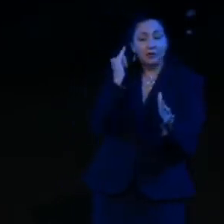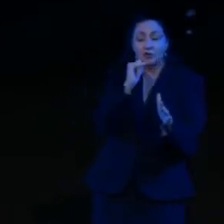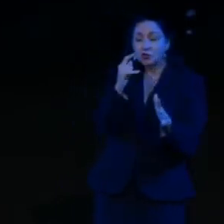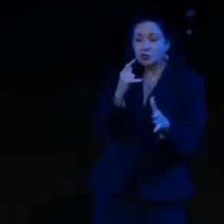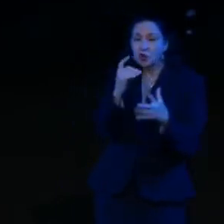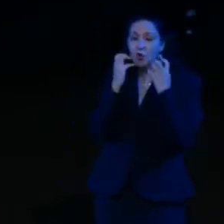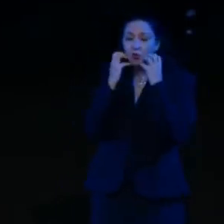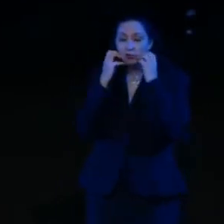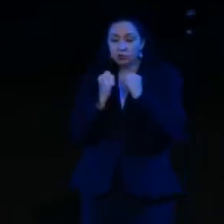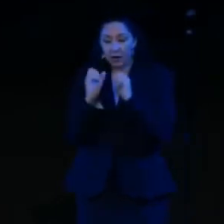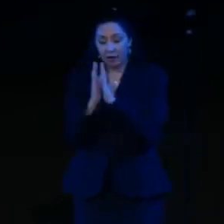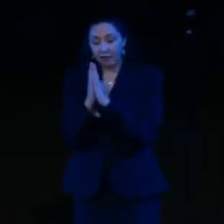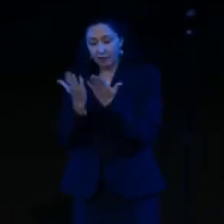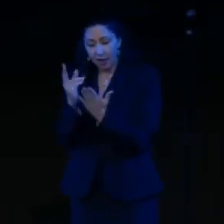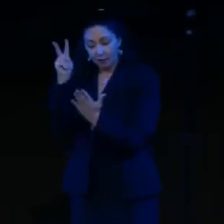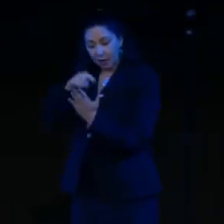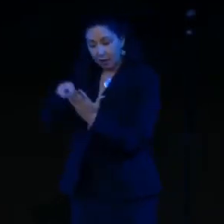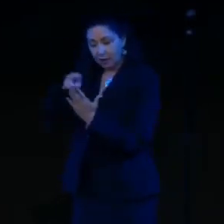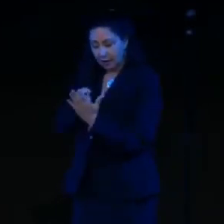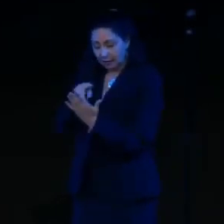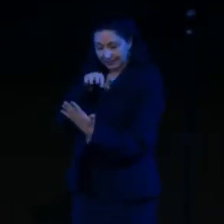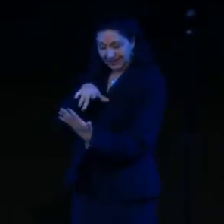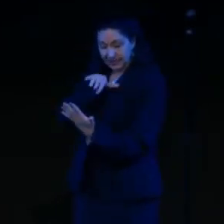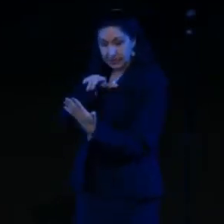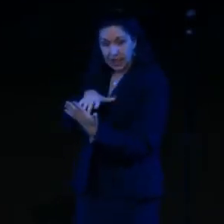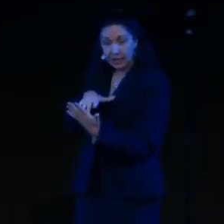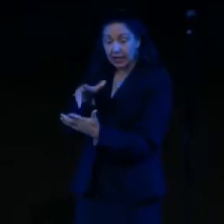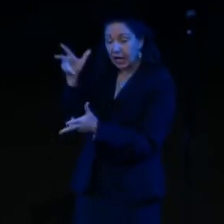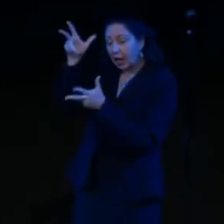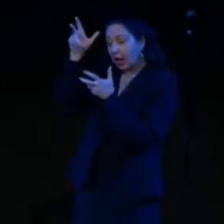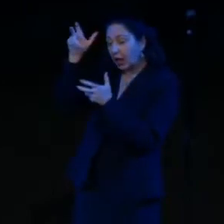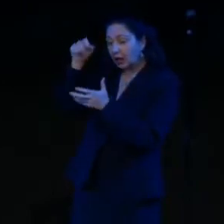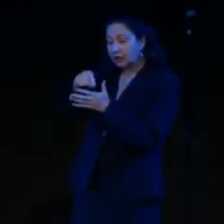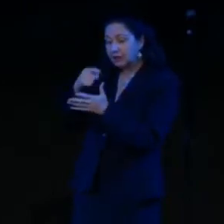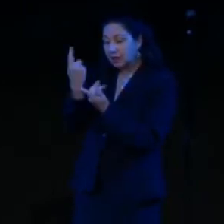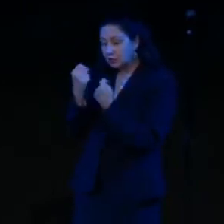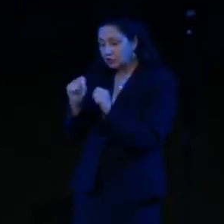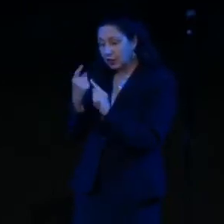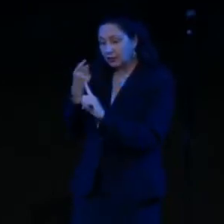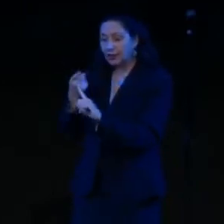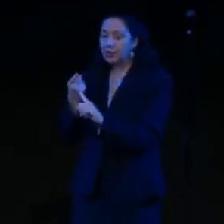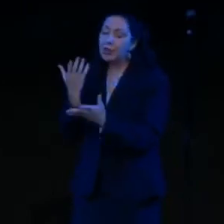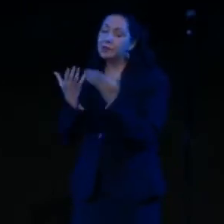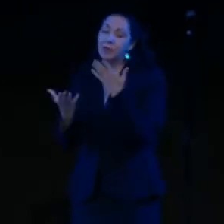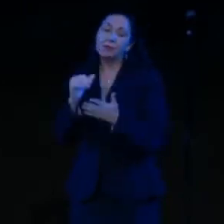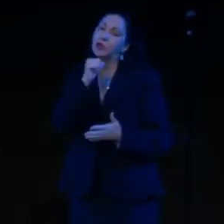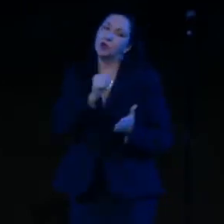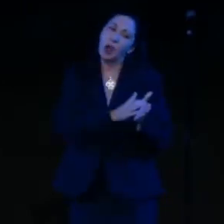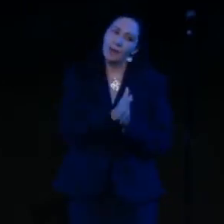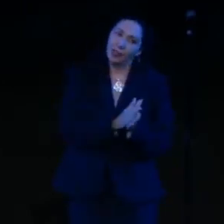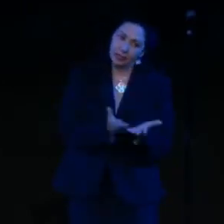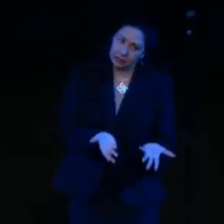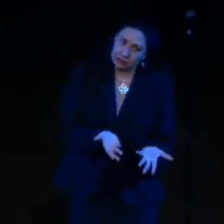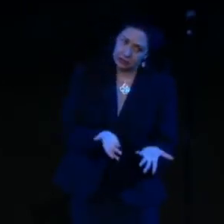reads it, listens for God to speak through it, if you're not really studying the Scriptures and seeking to live them, I would submit that you're not a real Methodist.